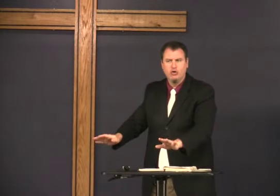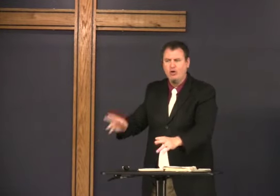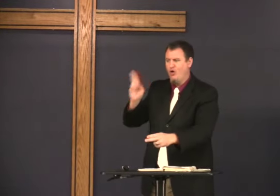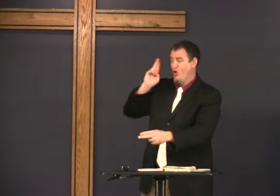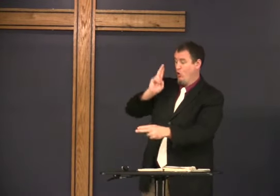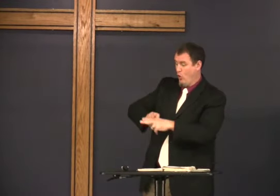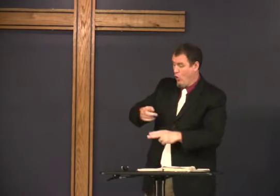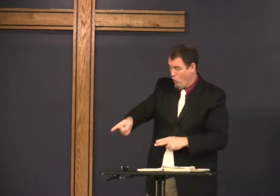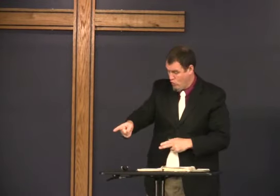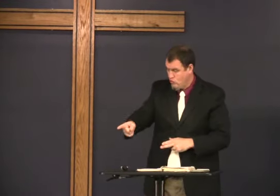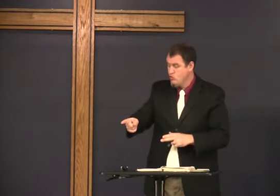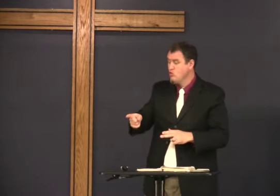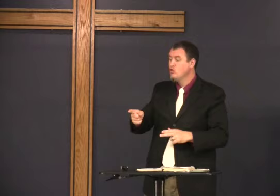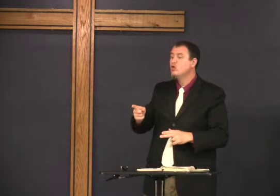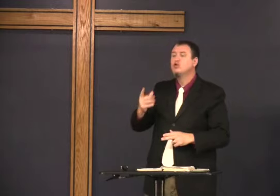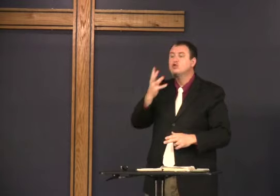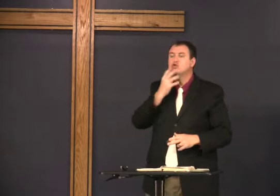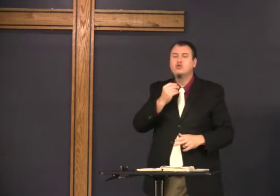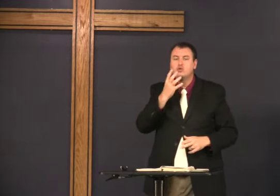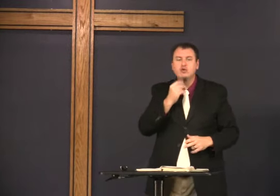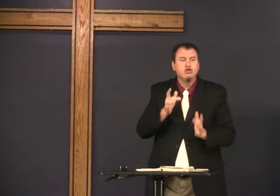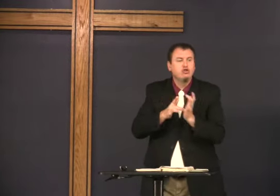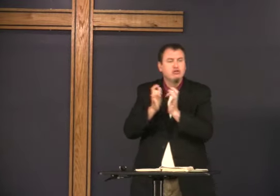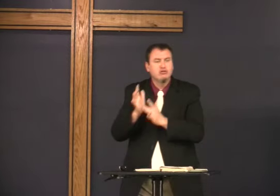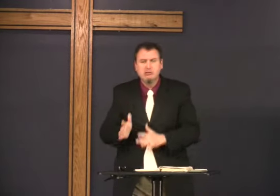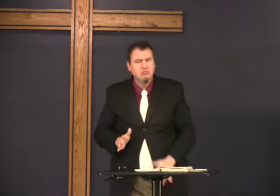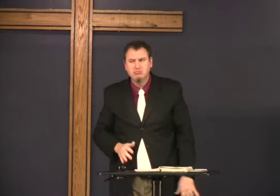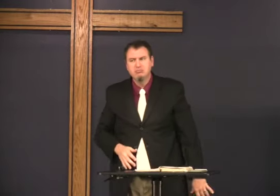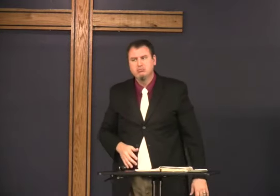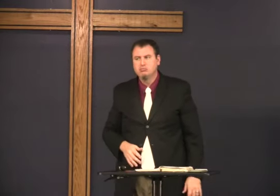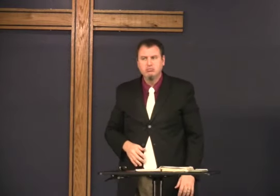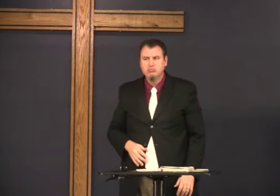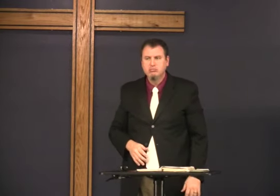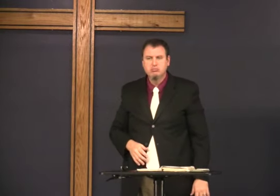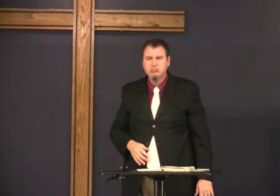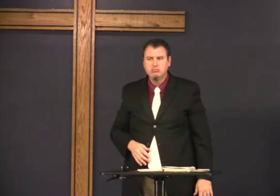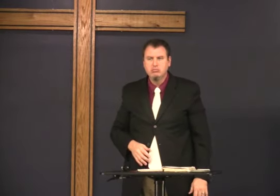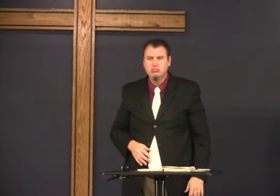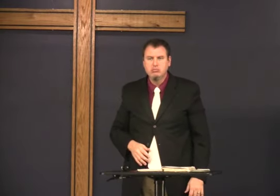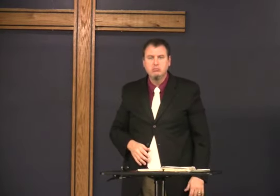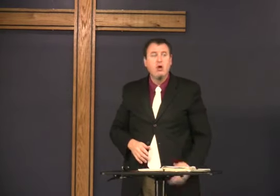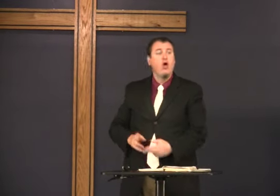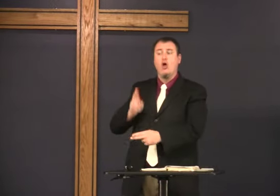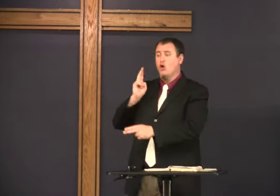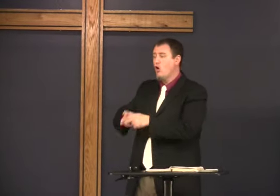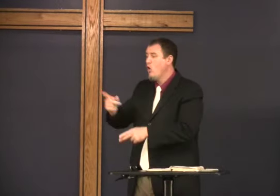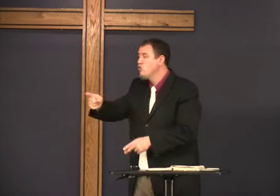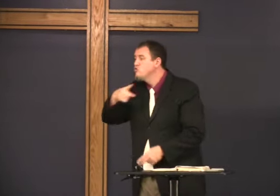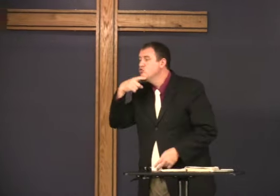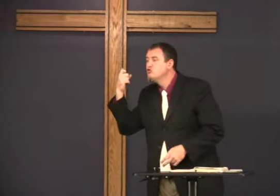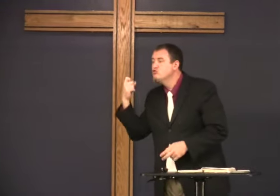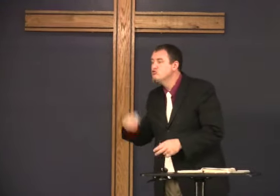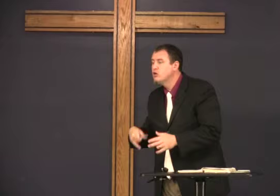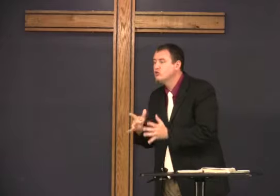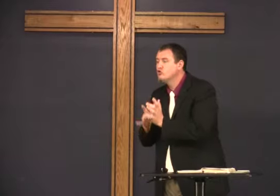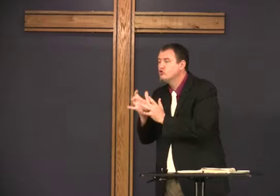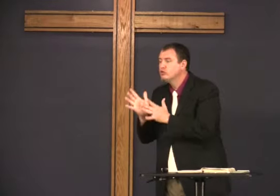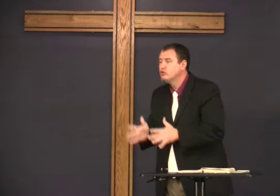label or identity in Christ. They're not, there's no difference in Christ between